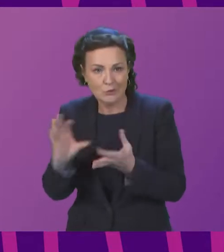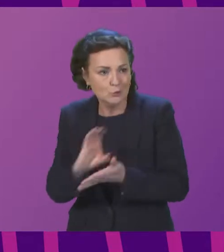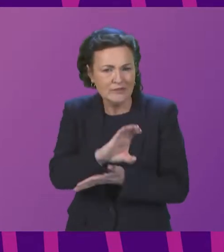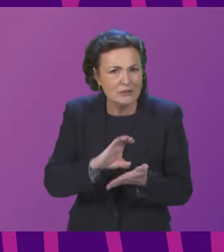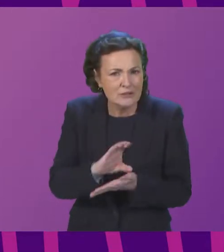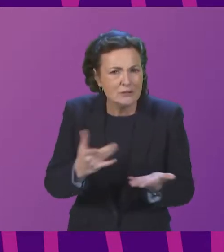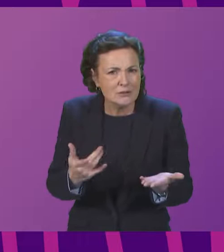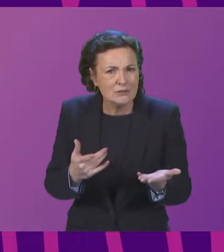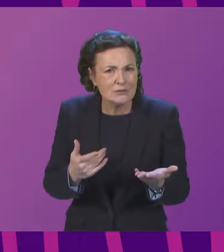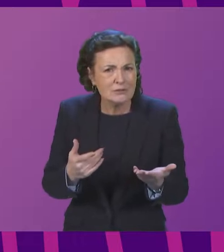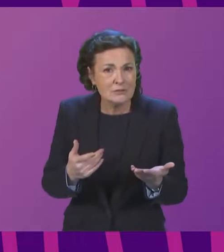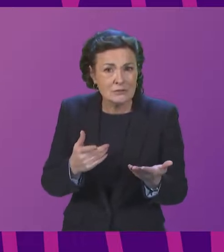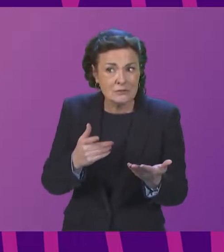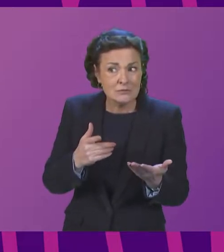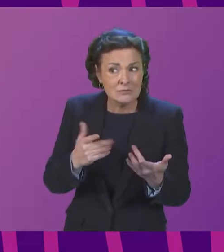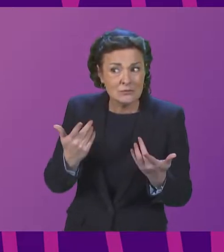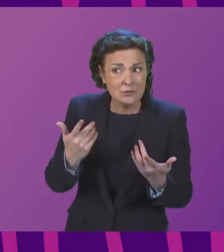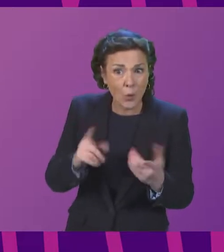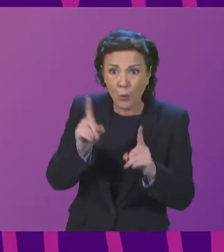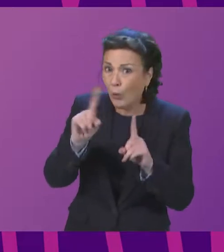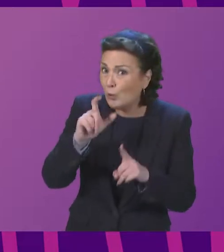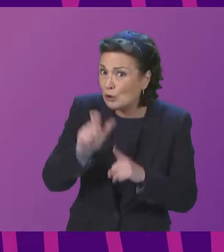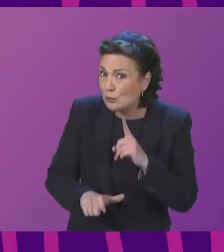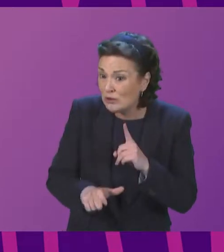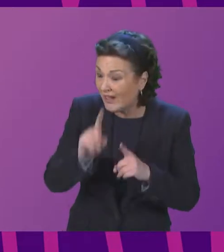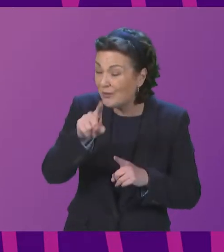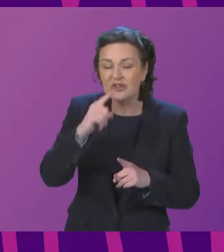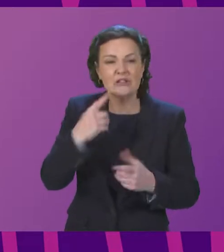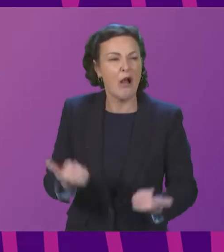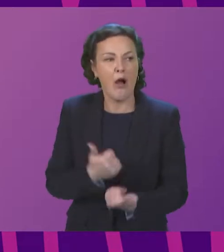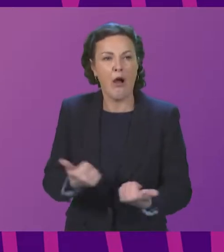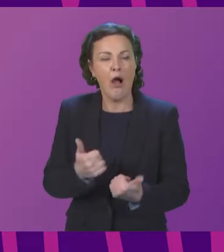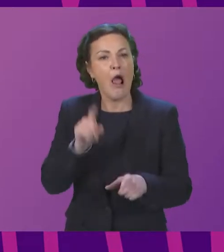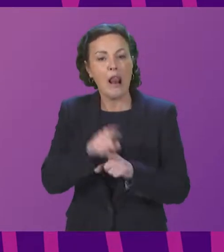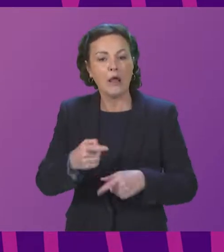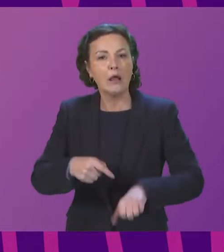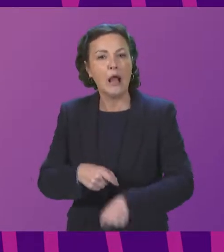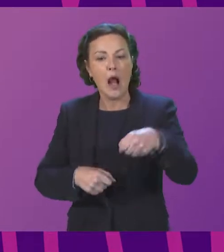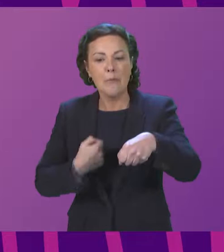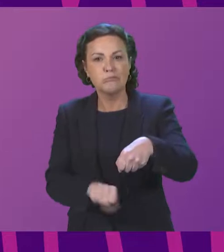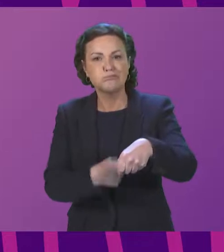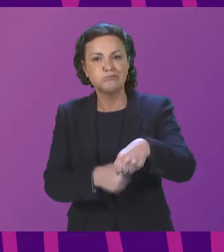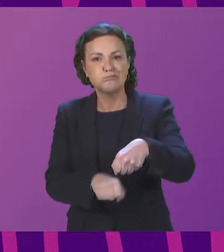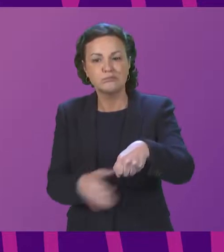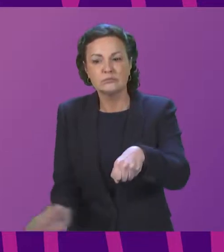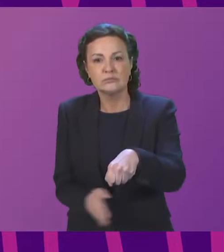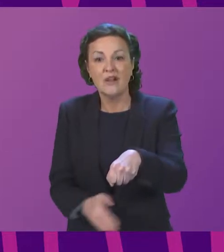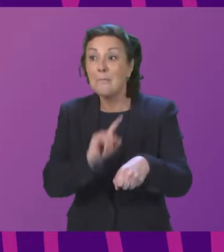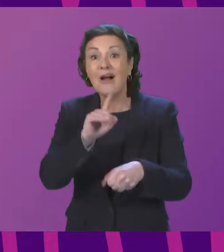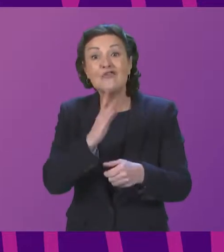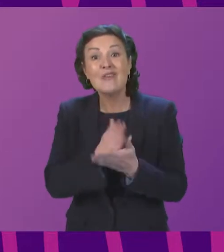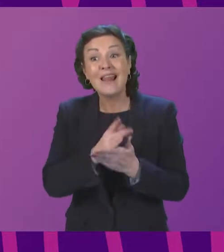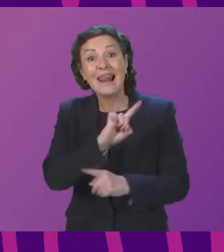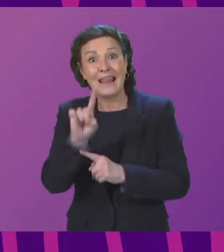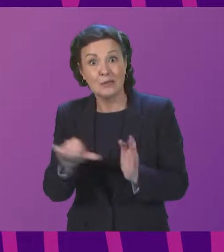and are we just backing up some more problems for individuals for the future in all of this if we don't take some action uh